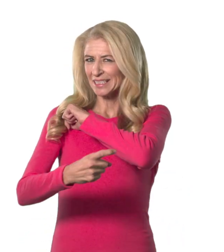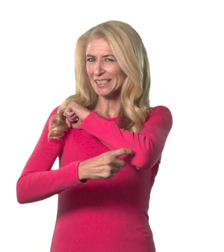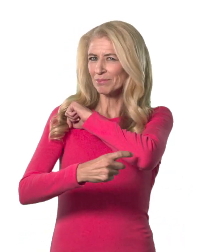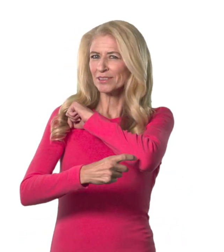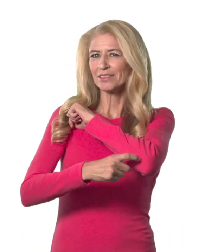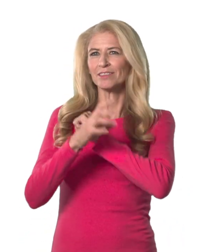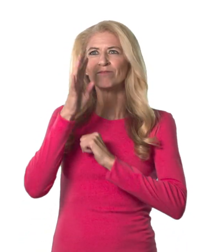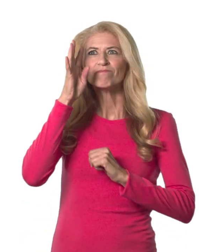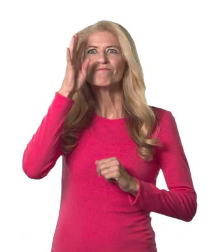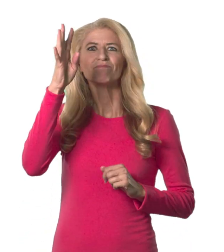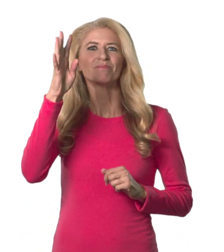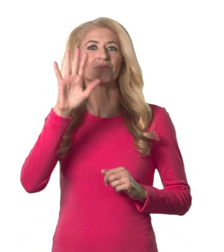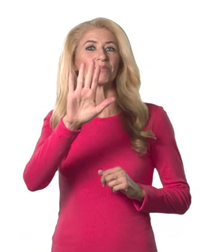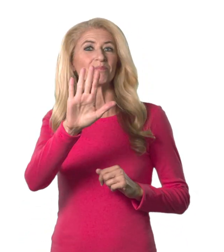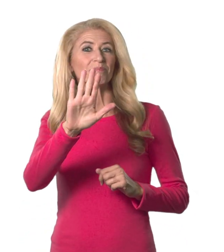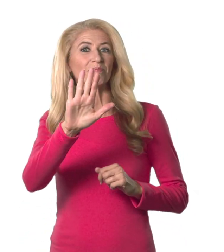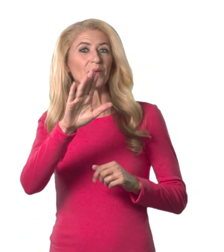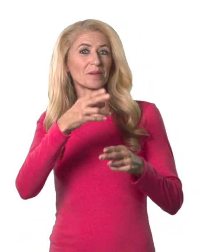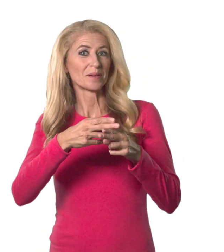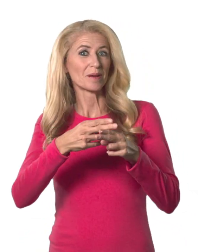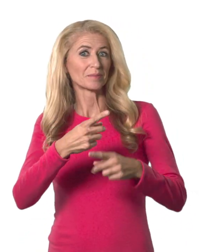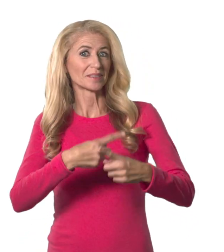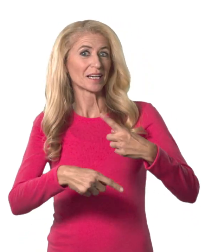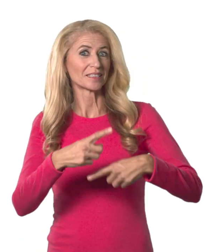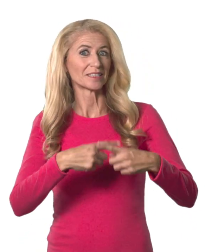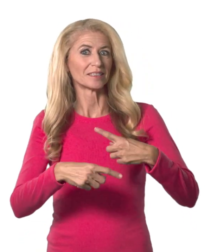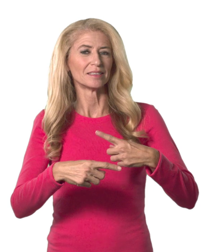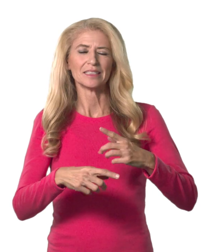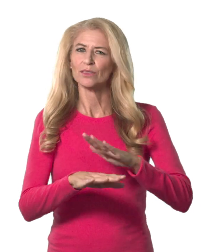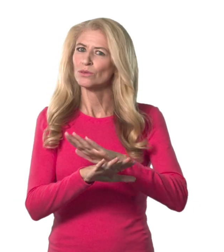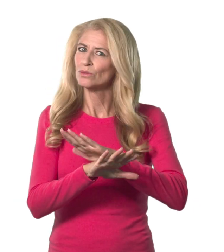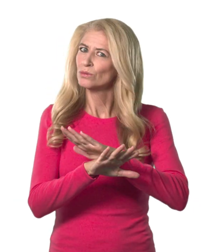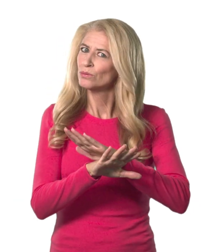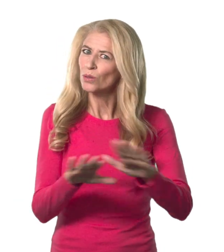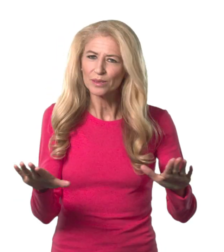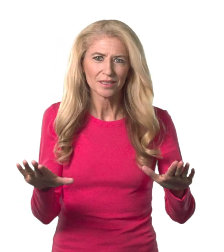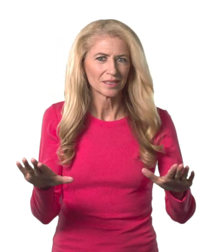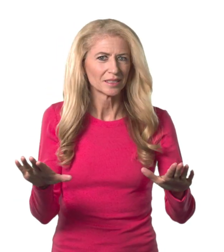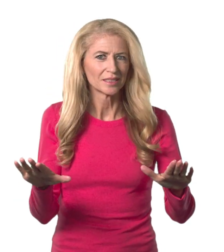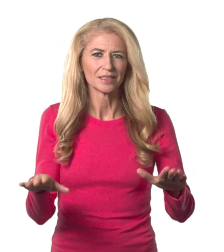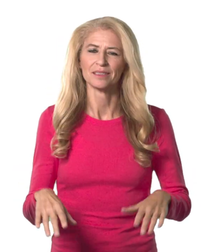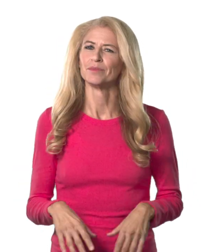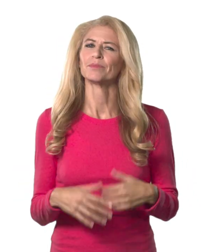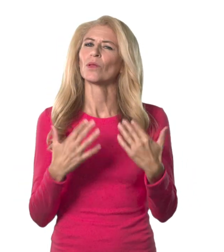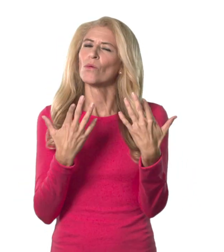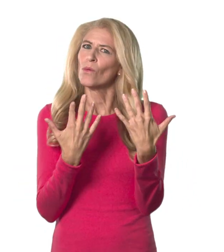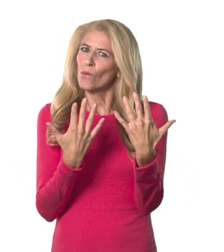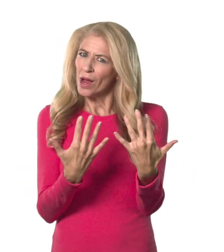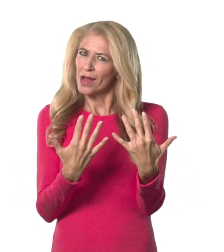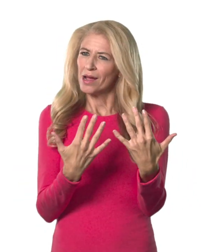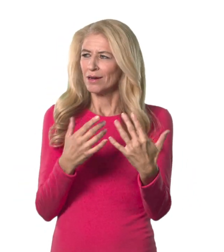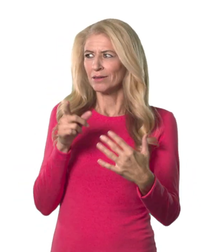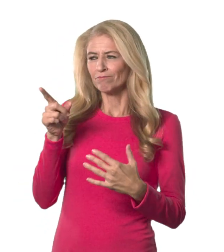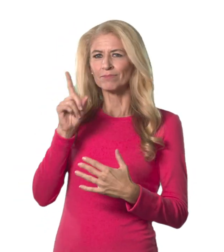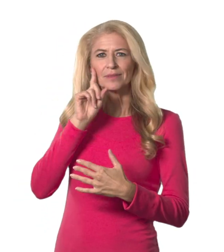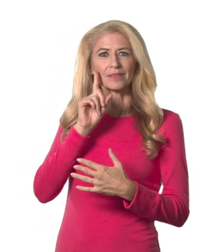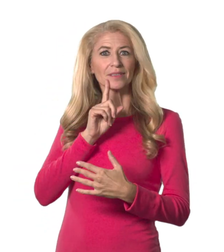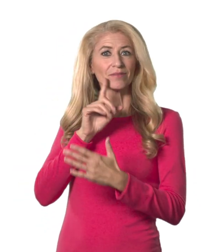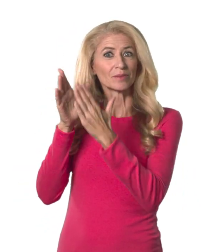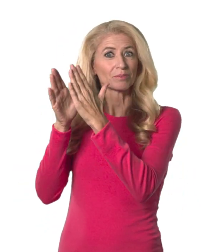It can be tempting to invent your own name sign. I encourage you not to do that. Wait for a deaf person to give you a